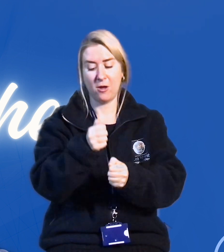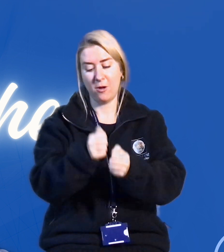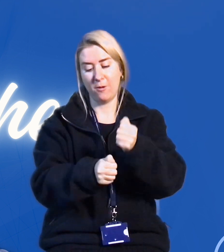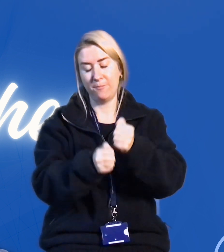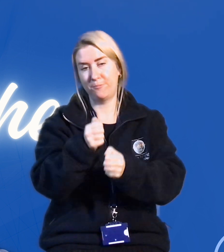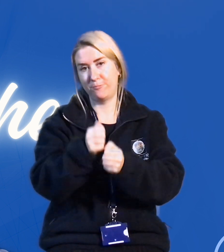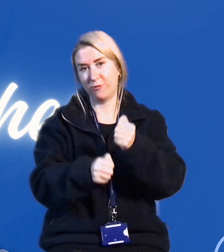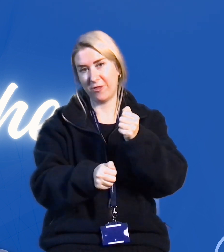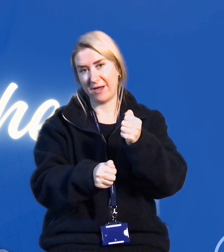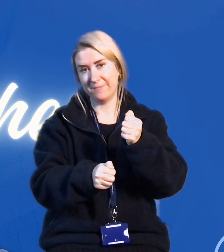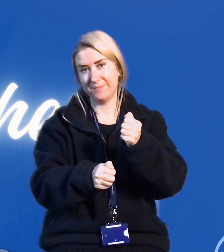Brother.